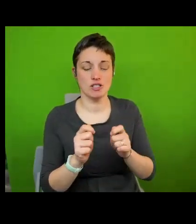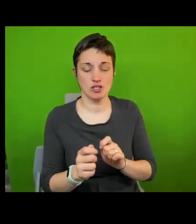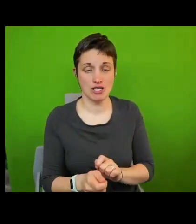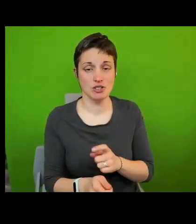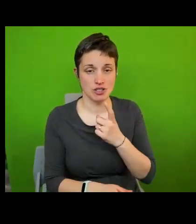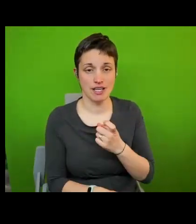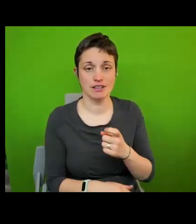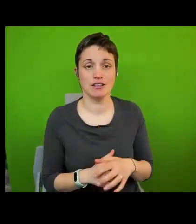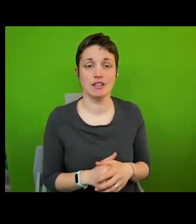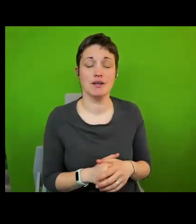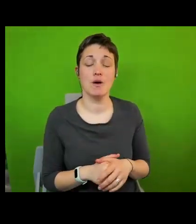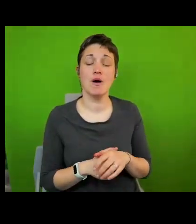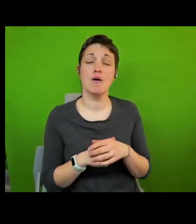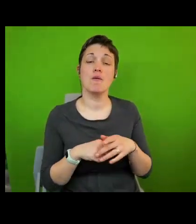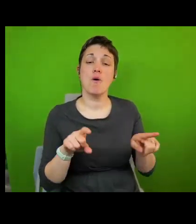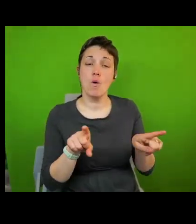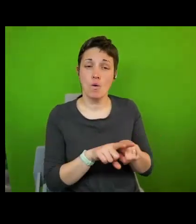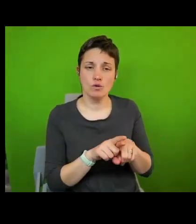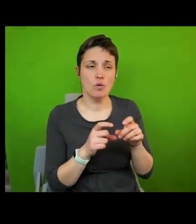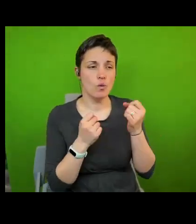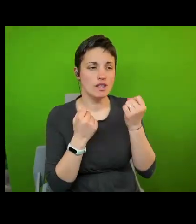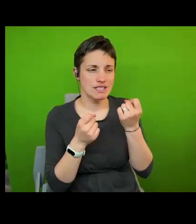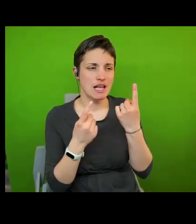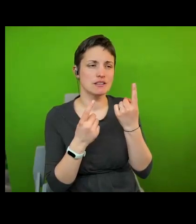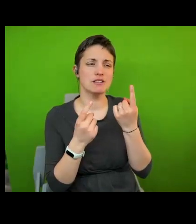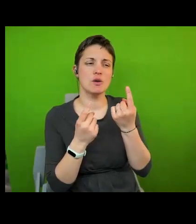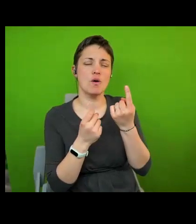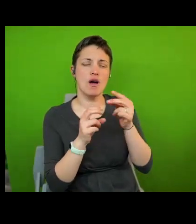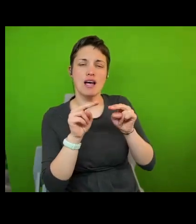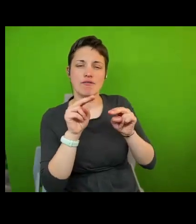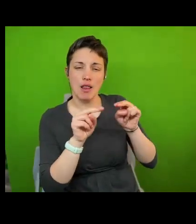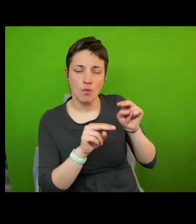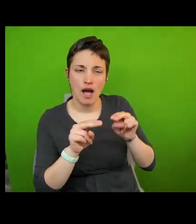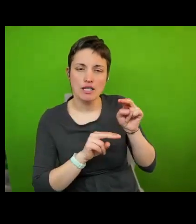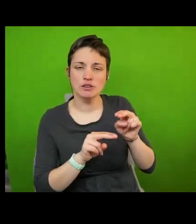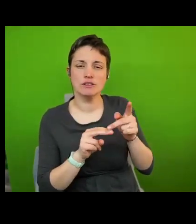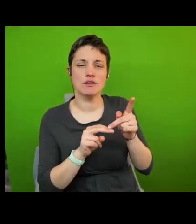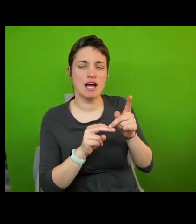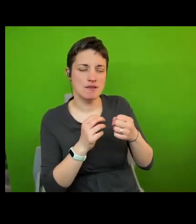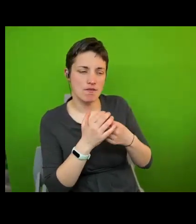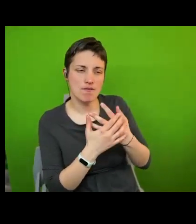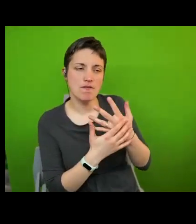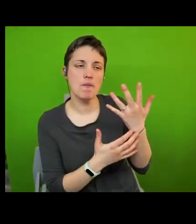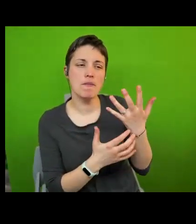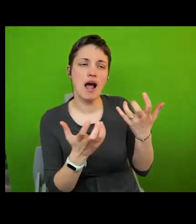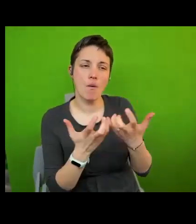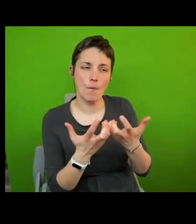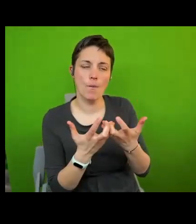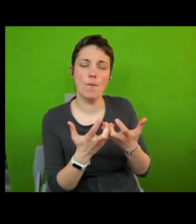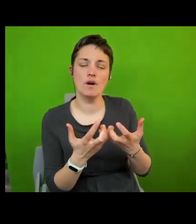on understanding assessment and evaluation to measure progress and setbacks and to allow